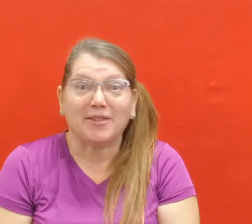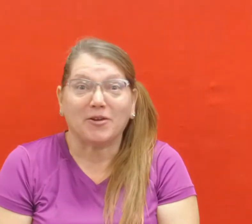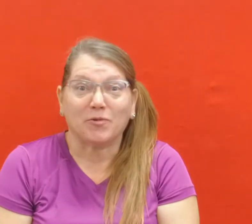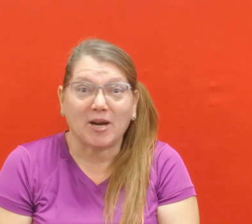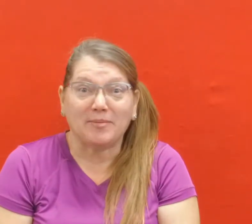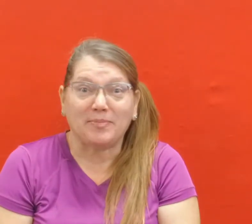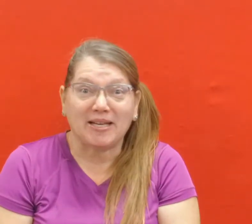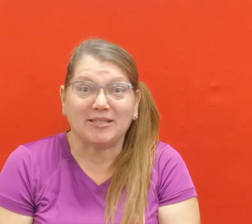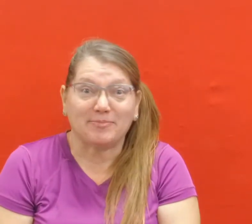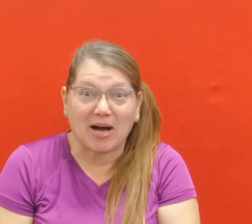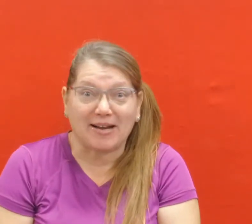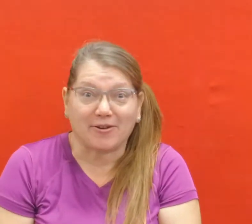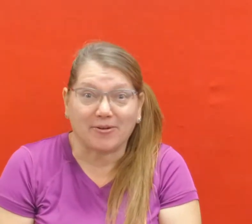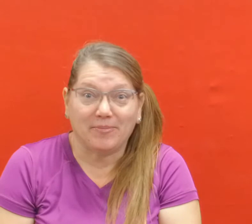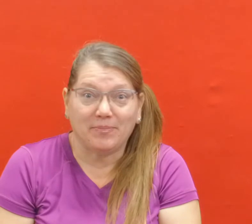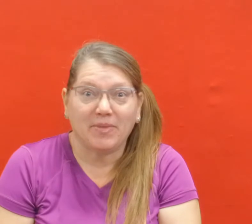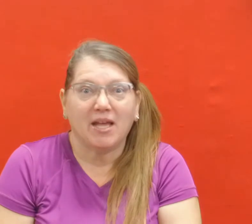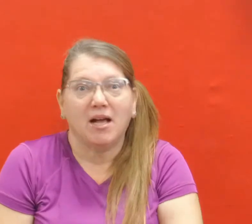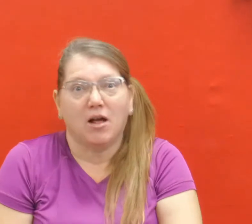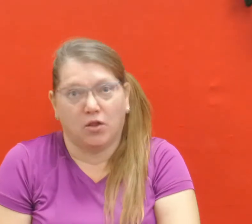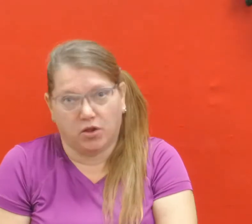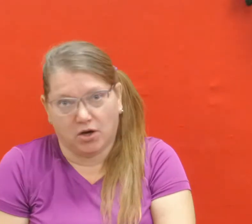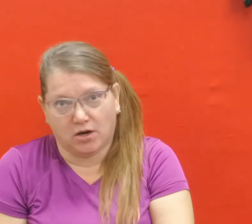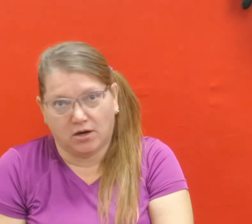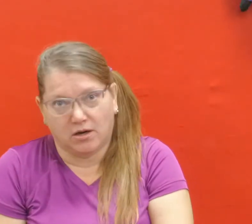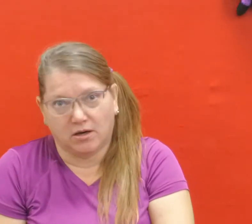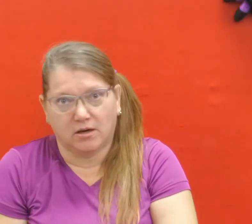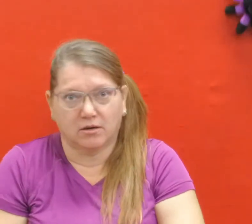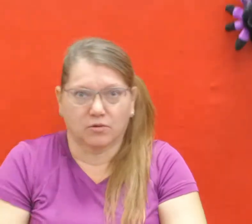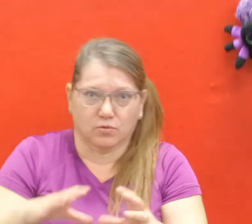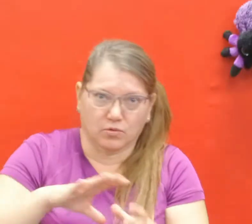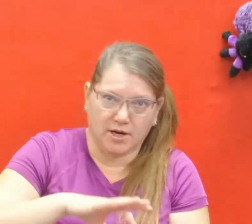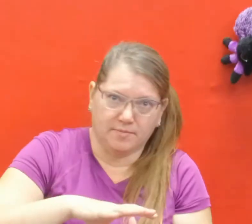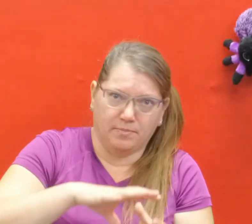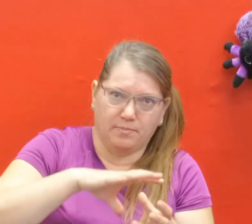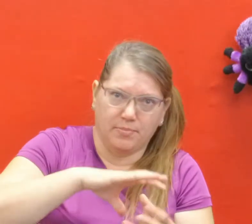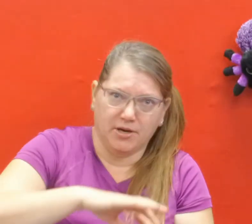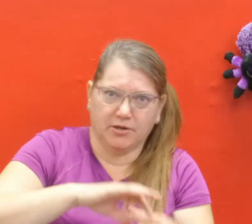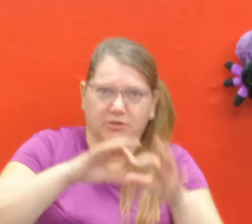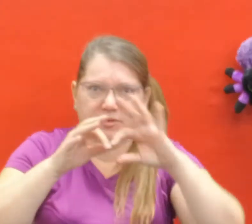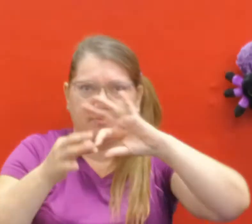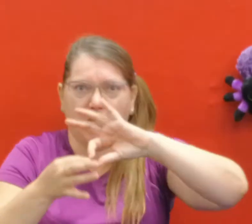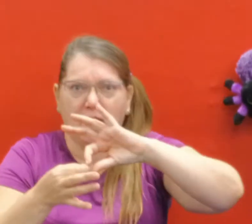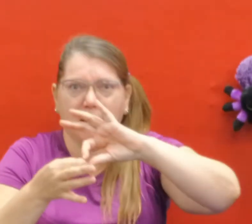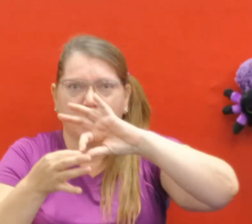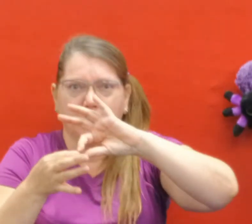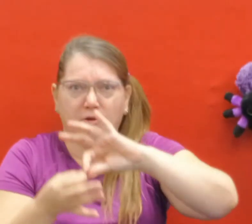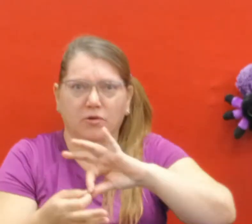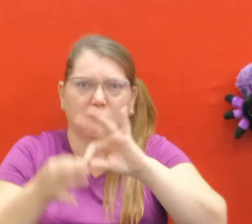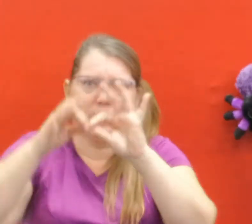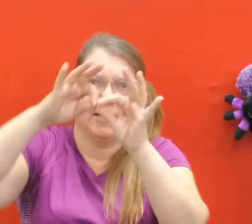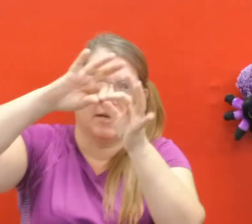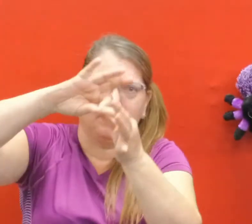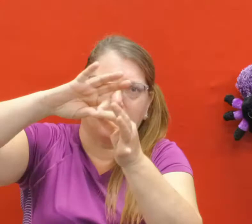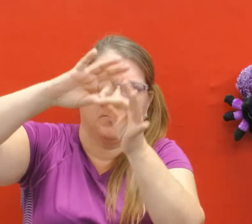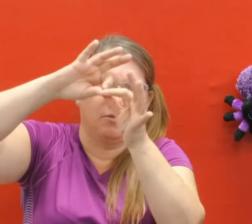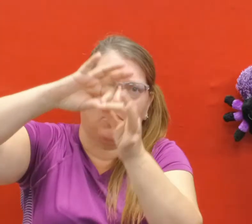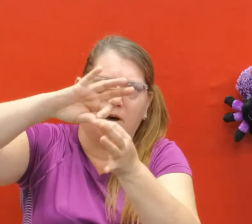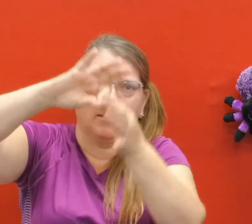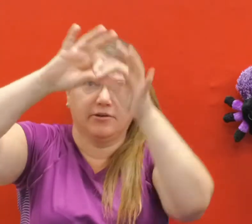the great big spider. The great big spider went up the water